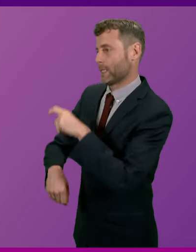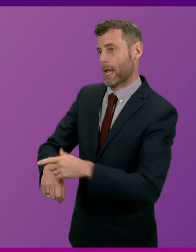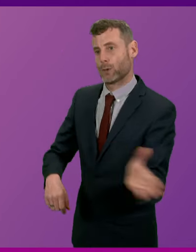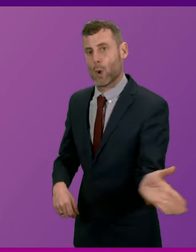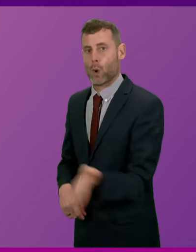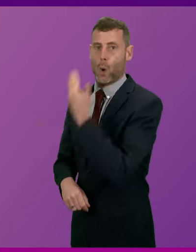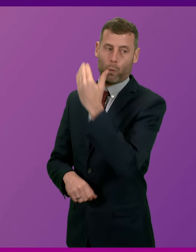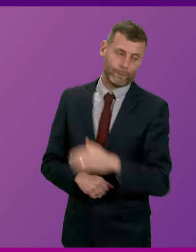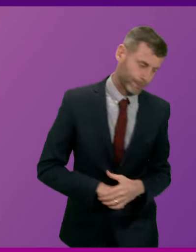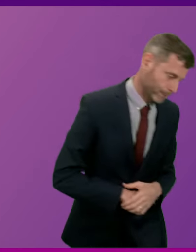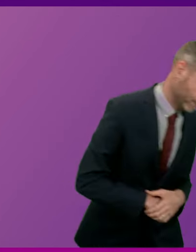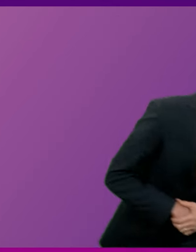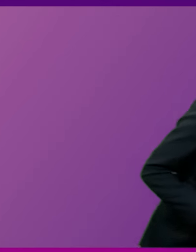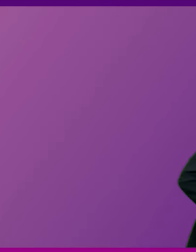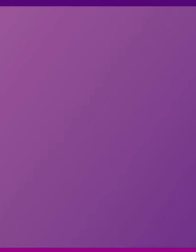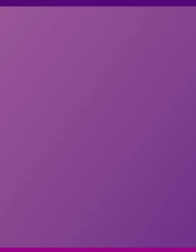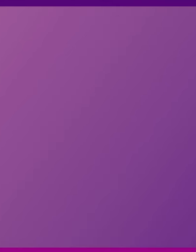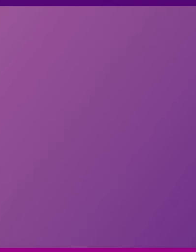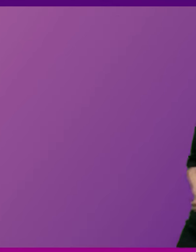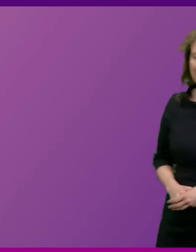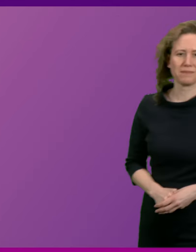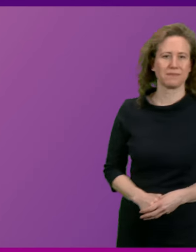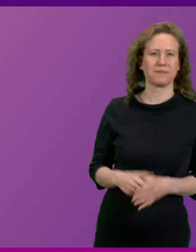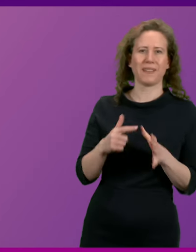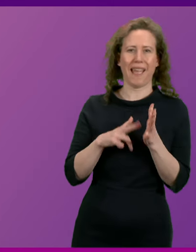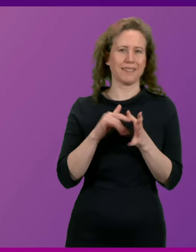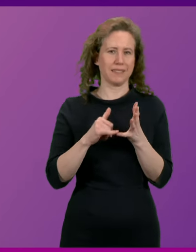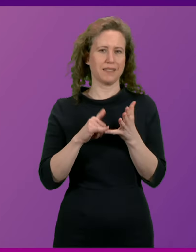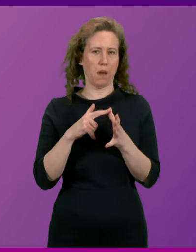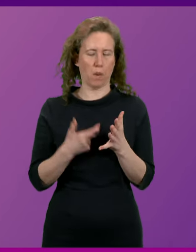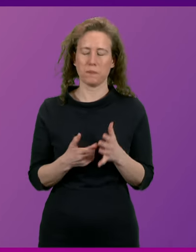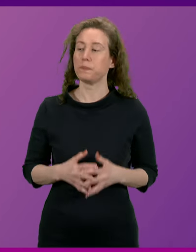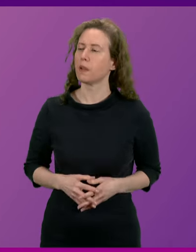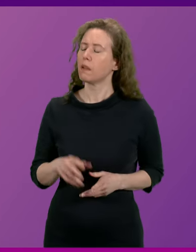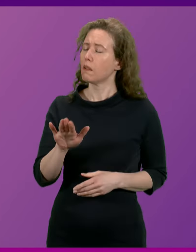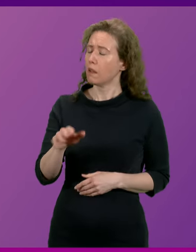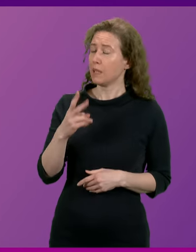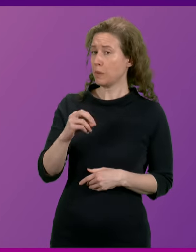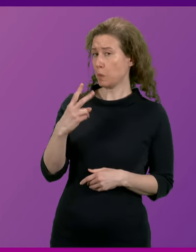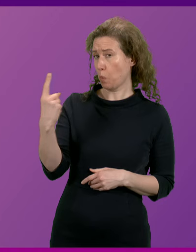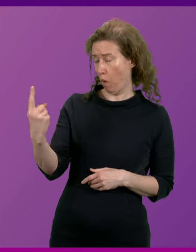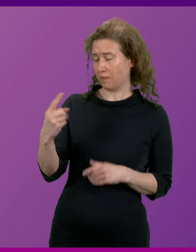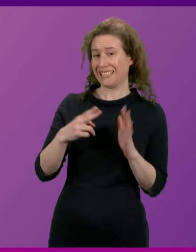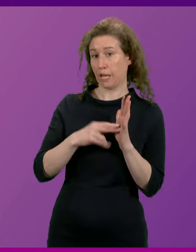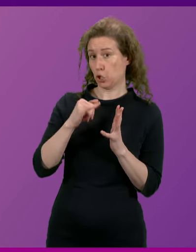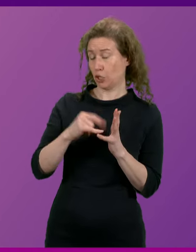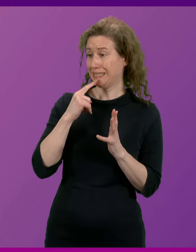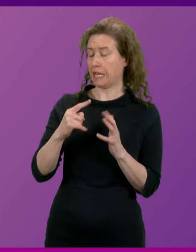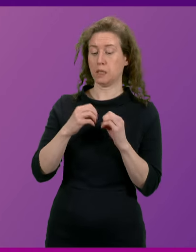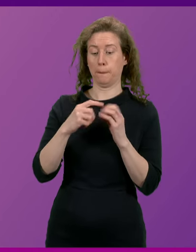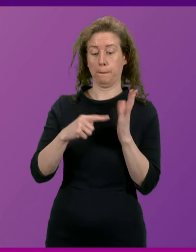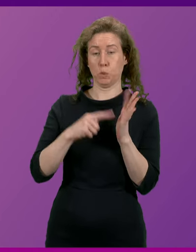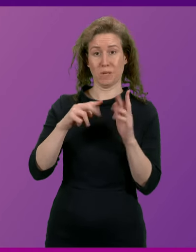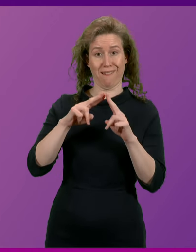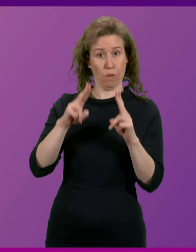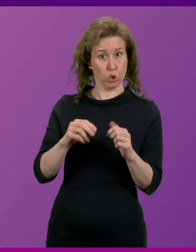number two, Anna Sarwar. In 2021, Nicola Sturgeon said the Butte House agreement meant bold policy